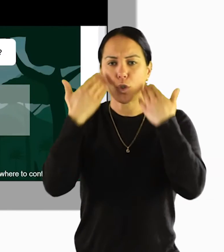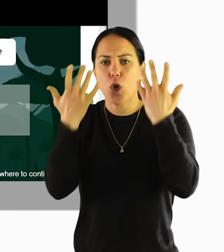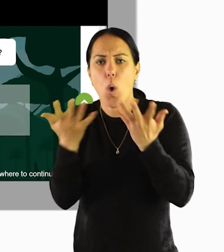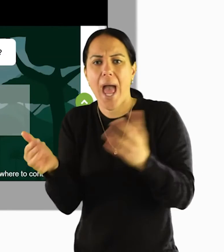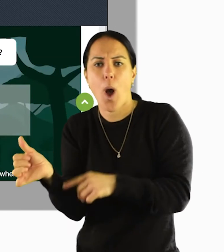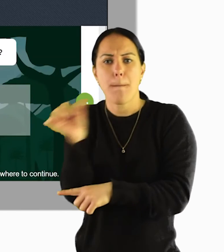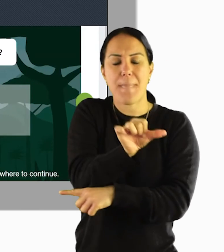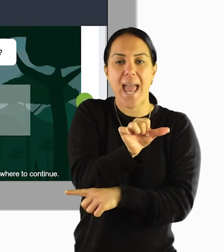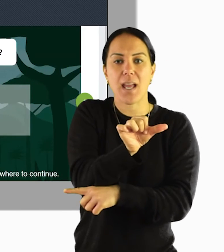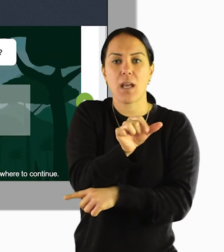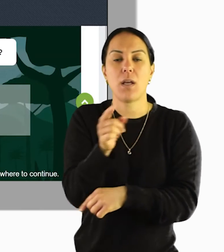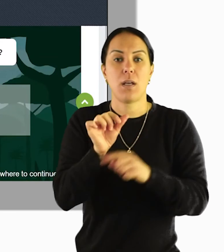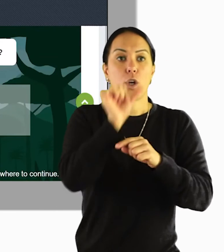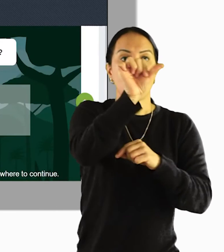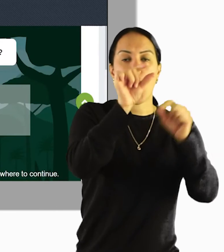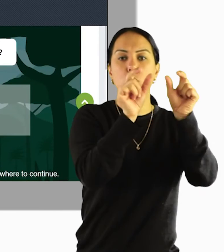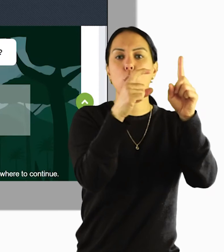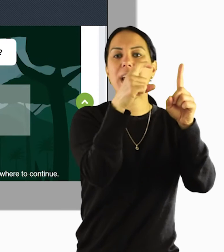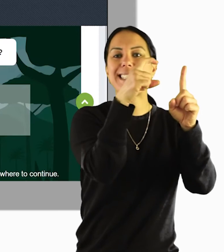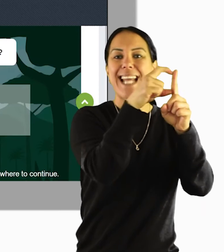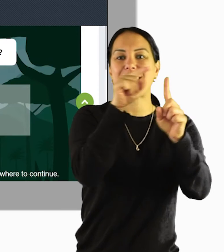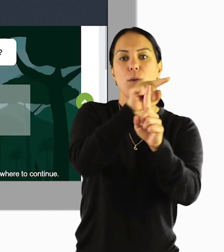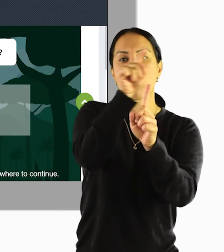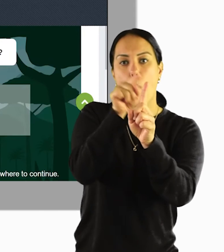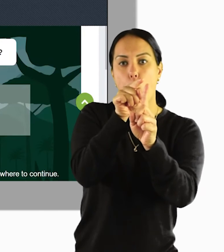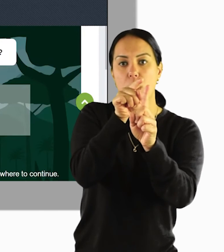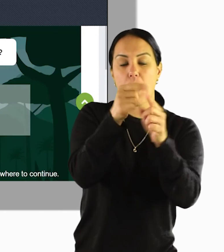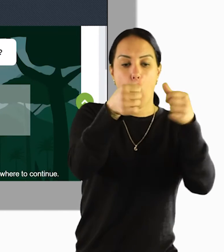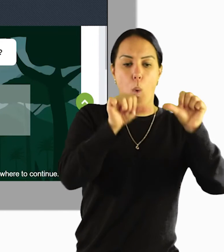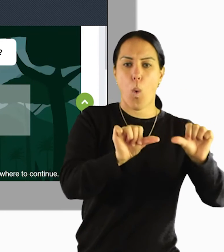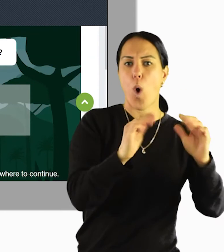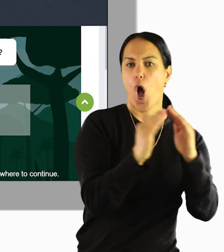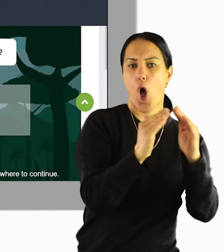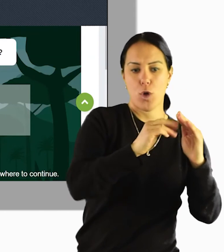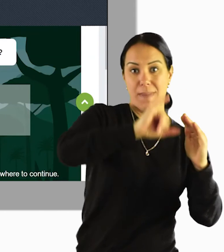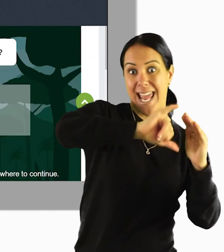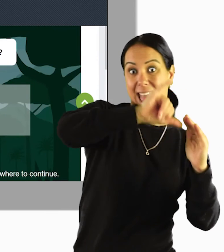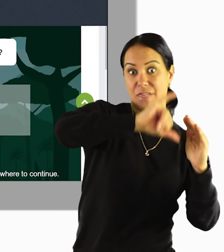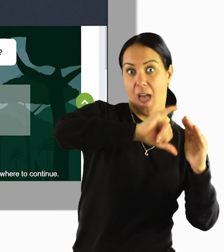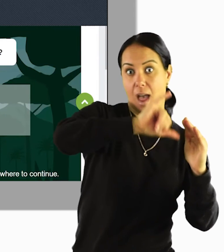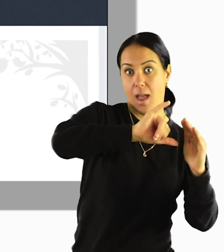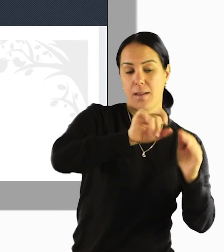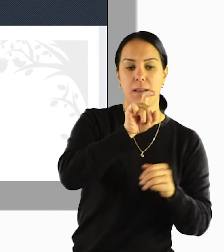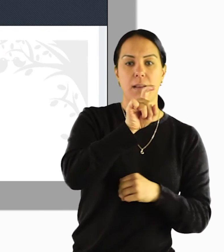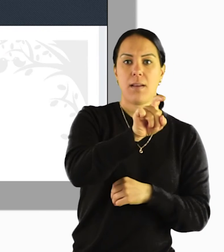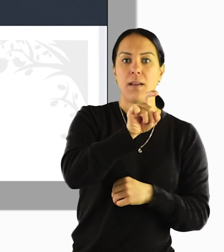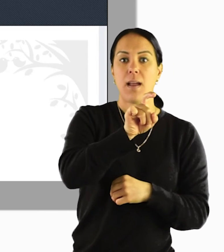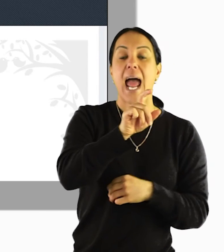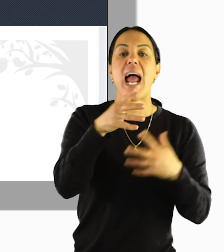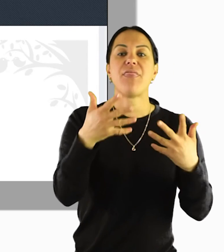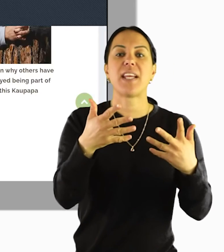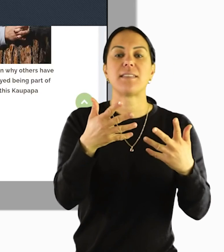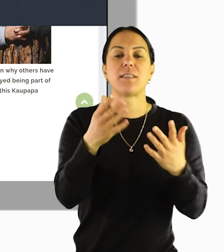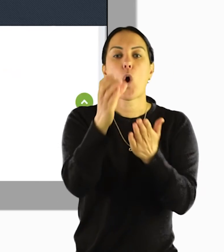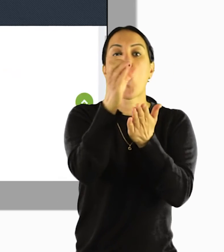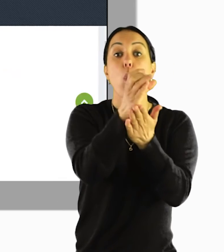the screen, go back to your dashboard or home. Either one of those will help. Go back into